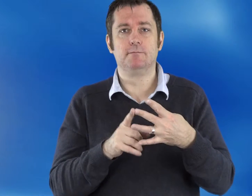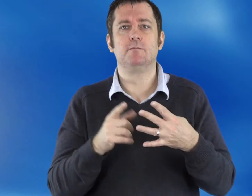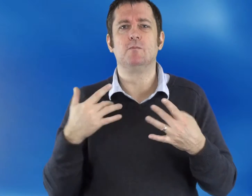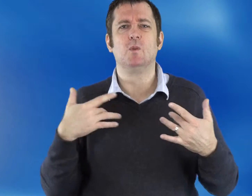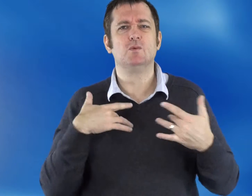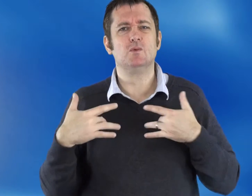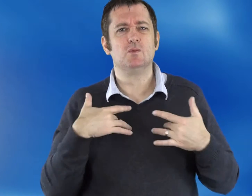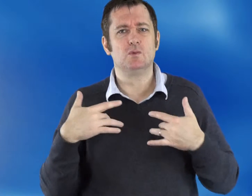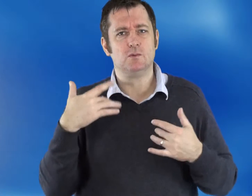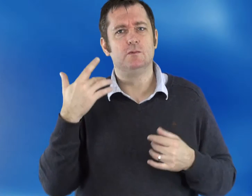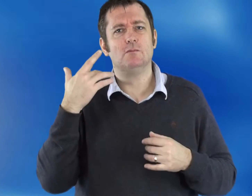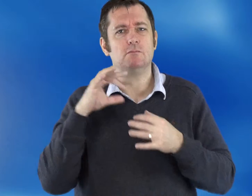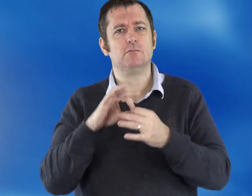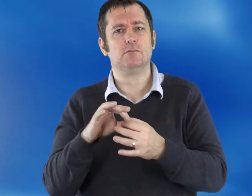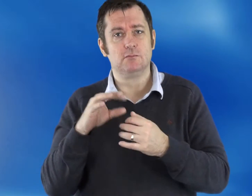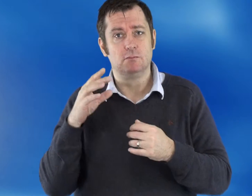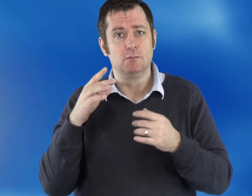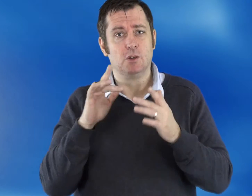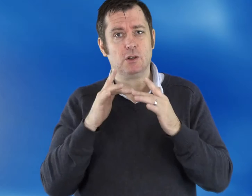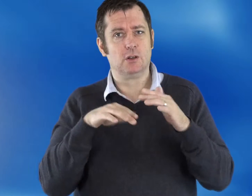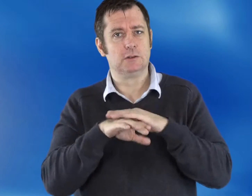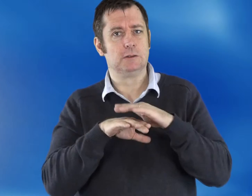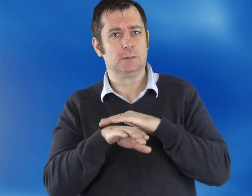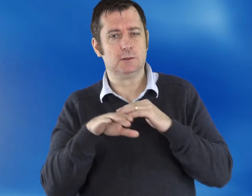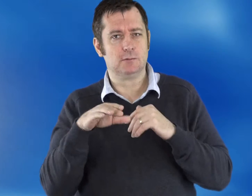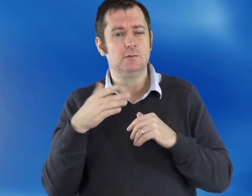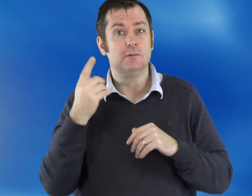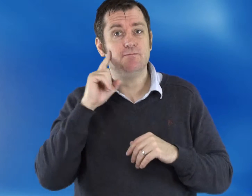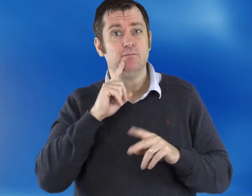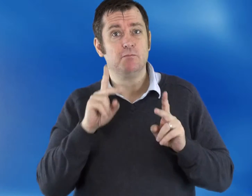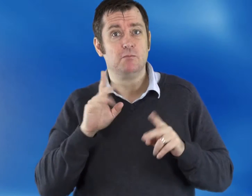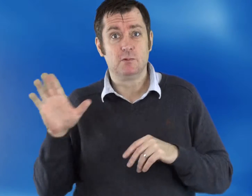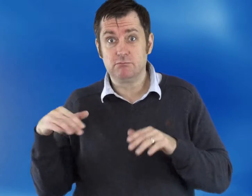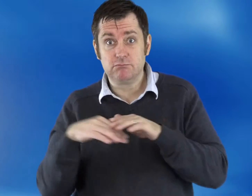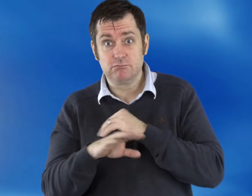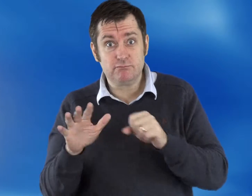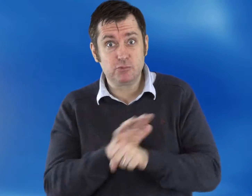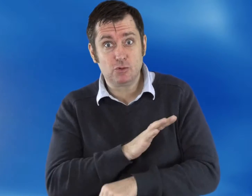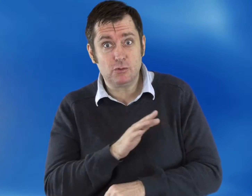Second, concerns related to internet accessibility. Are deaf people able to access the internet fully?